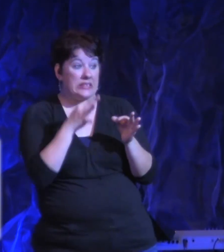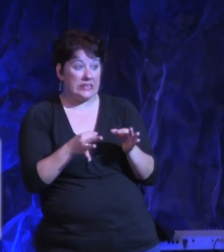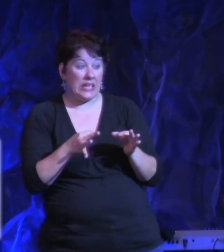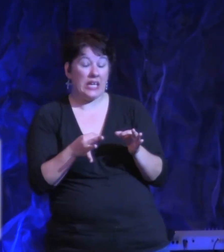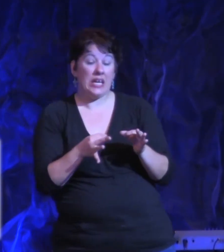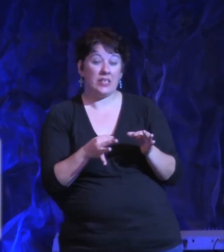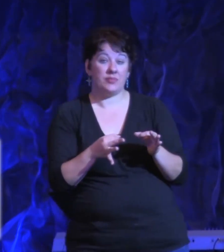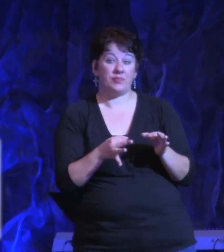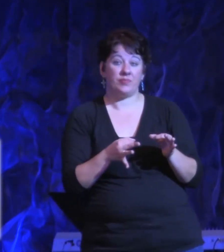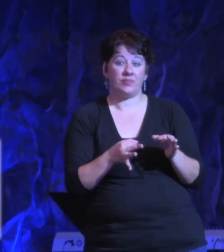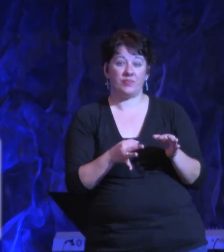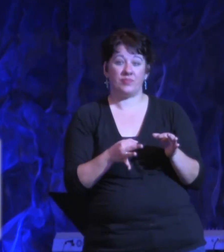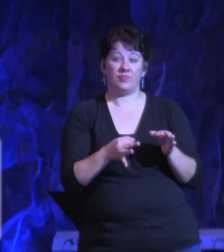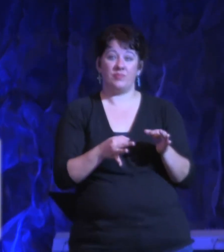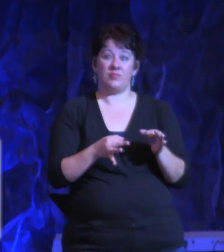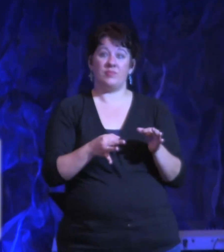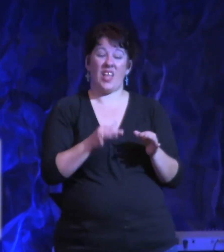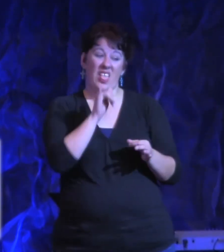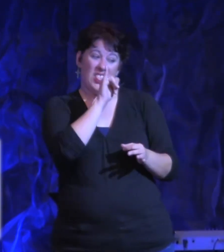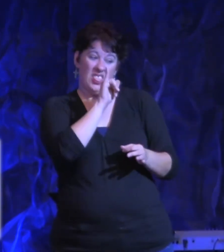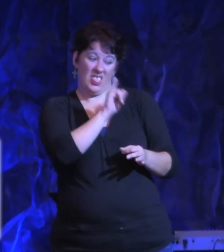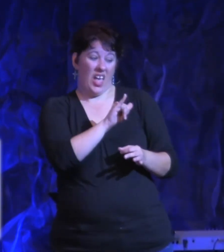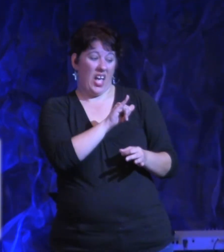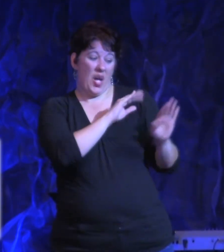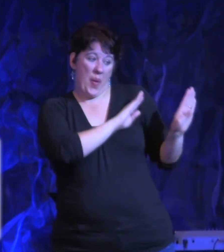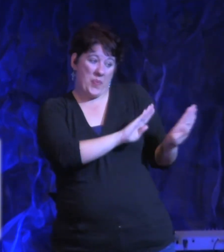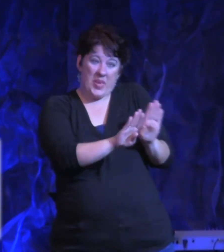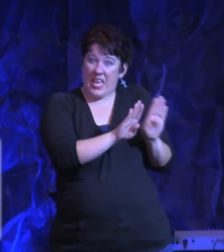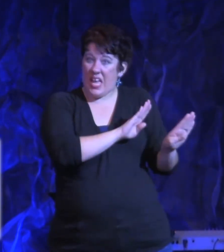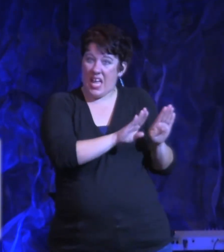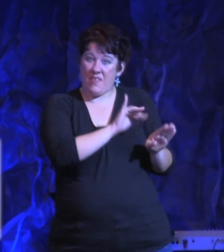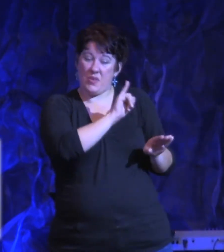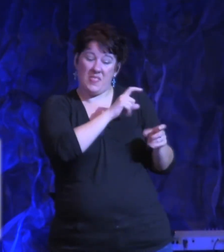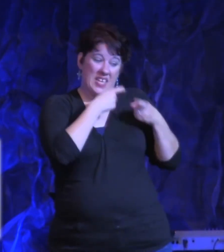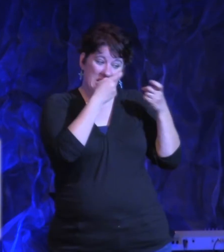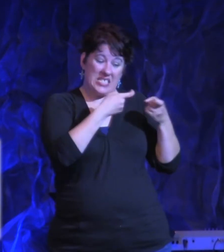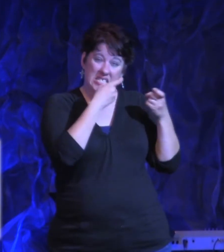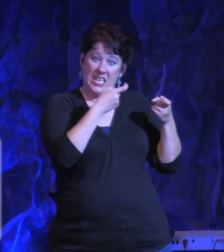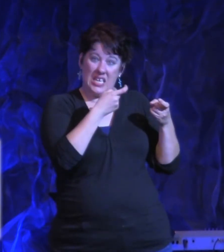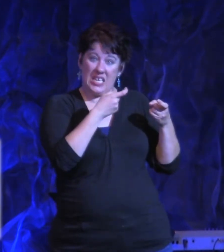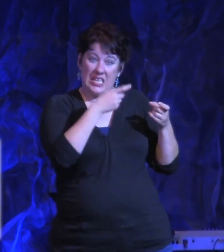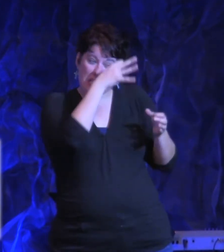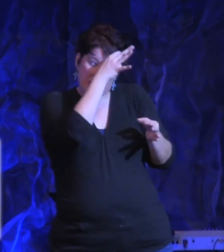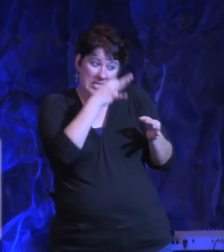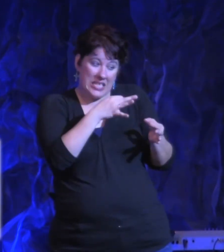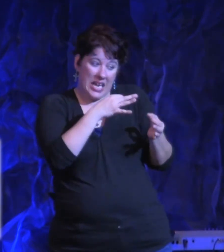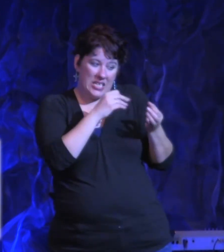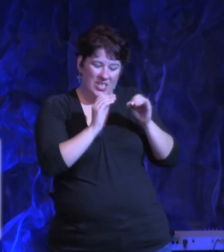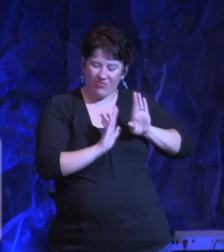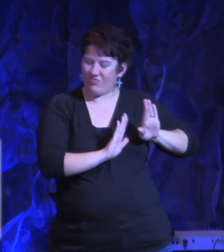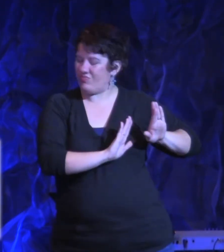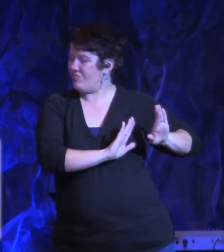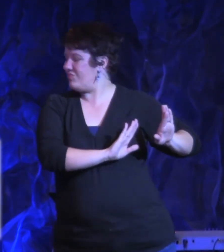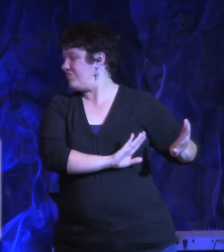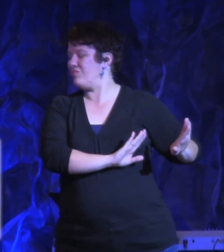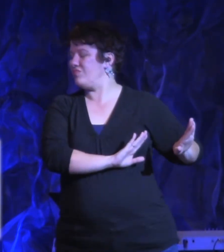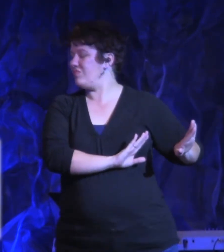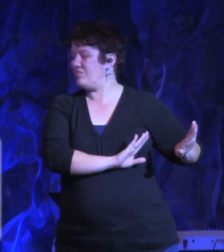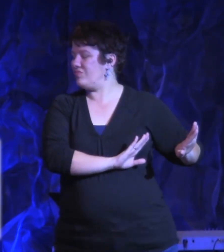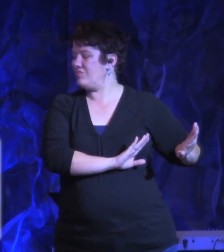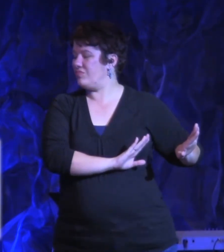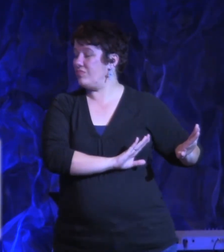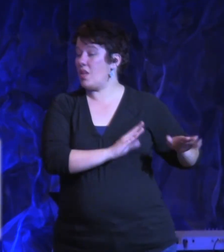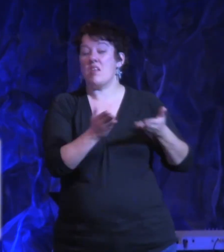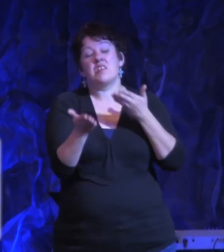I'm going to walk away from that. I'm not going to live in that rut any longer. Maybe you're today and you've been dealing with the